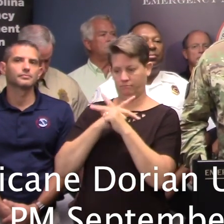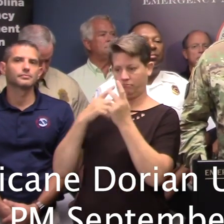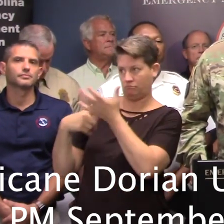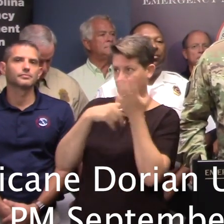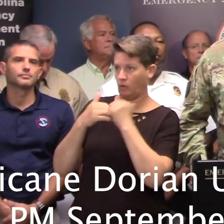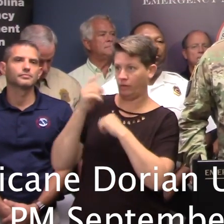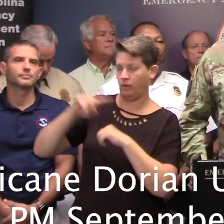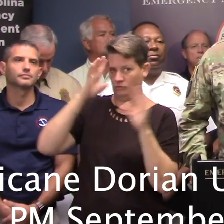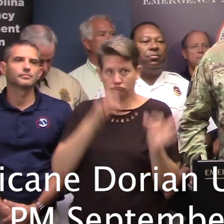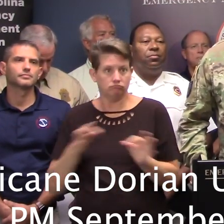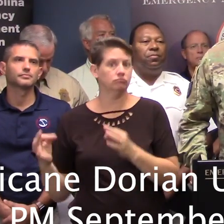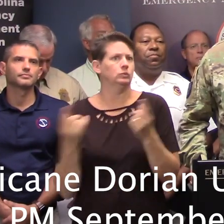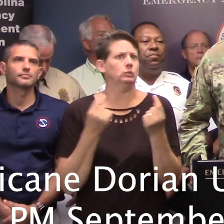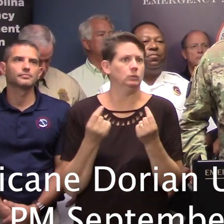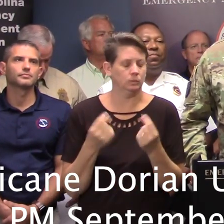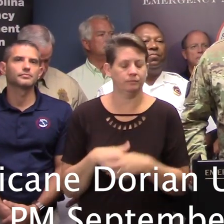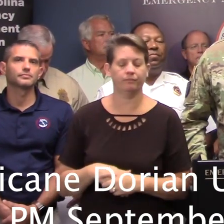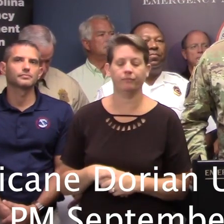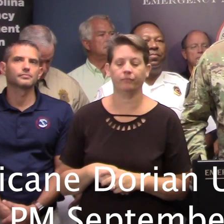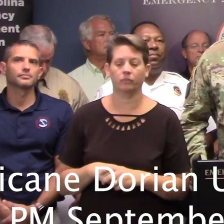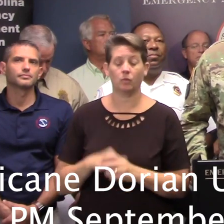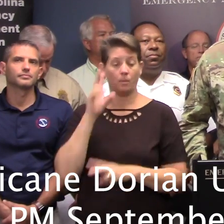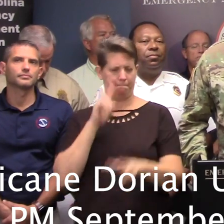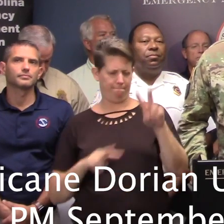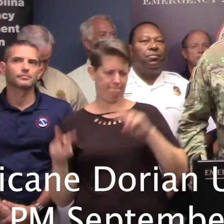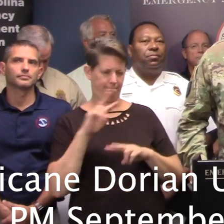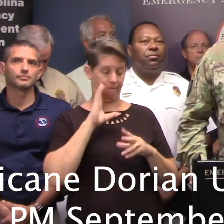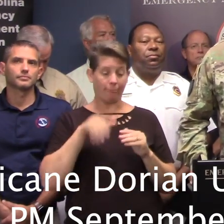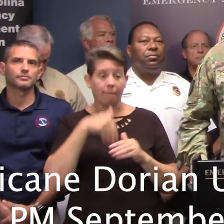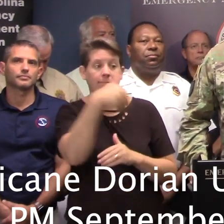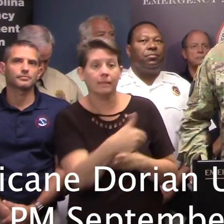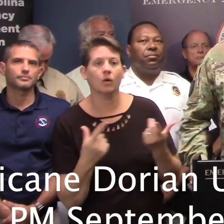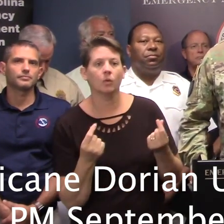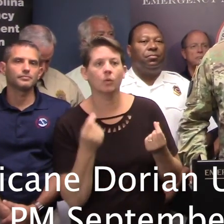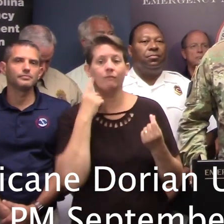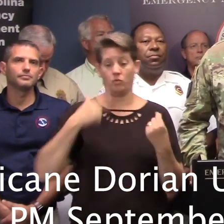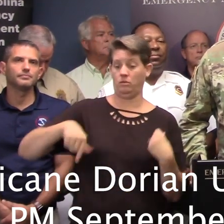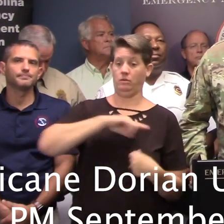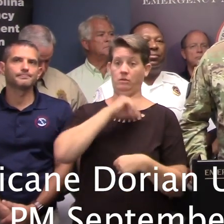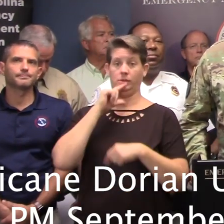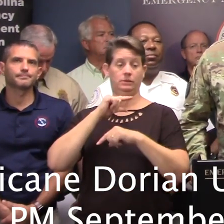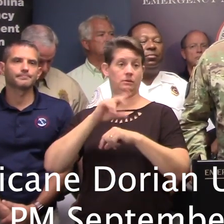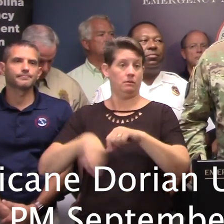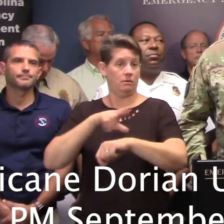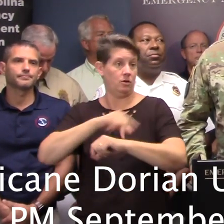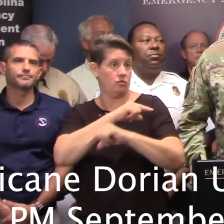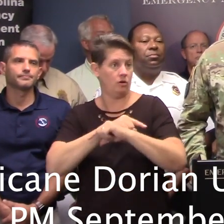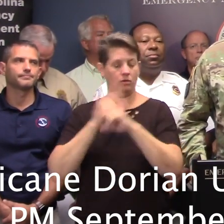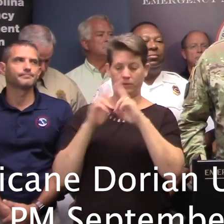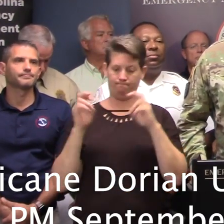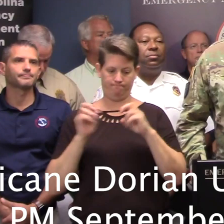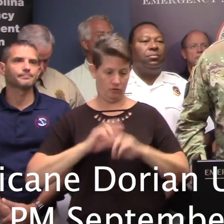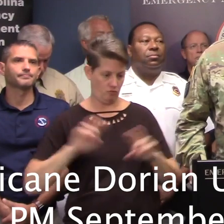We're also looking to see and monitor what may be the next phase of the operation for the Guard, and we're assessing that and have those